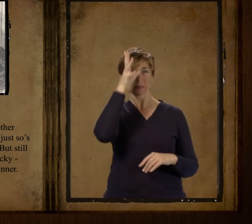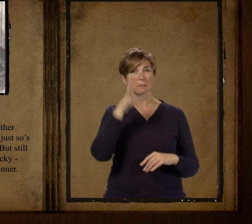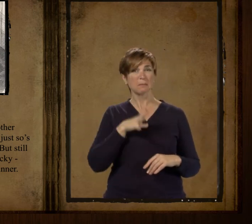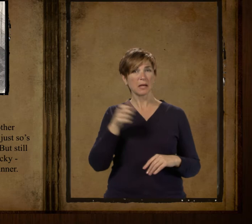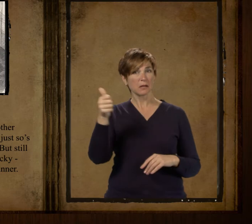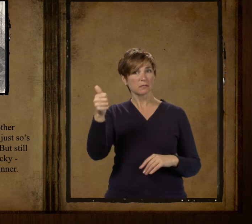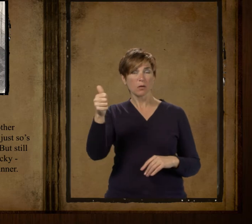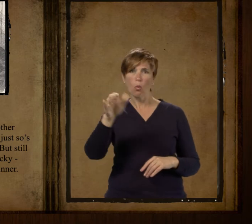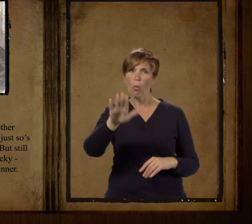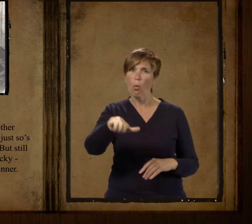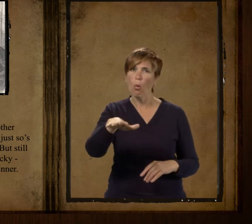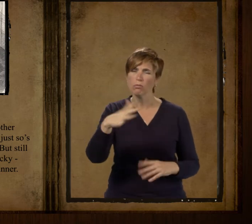was satisfied